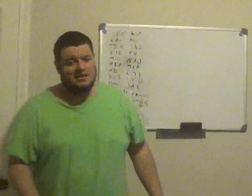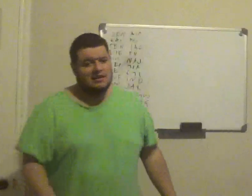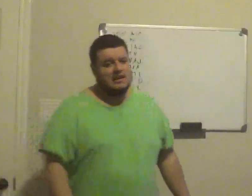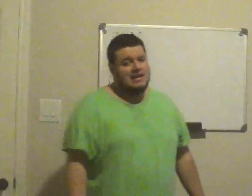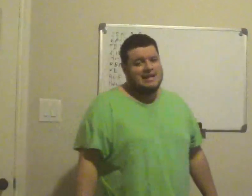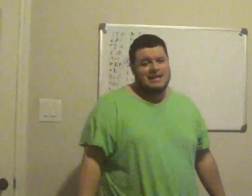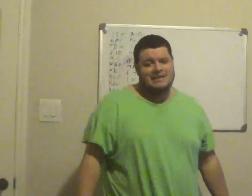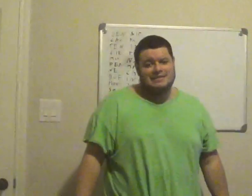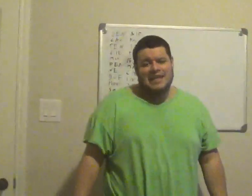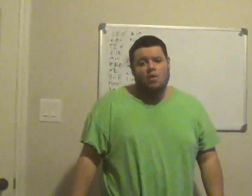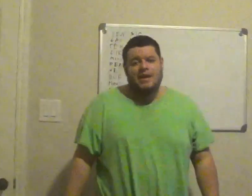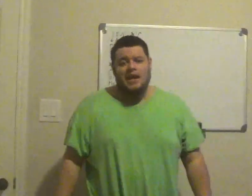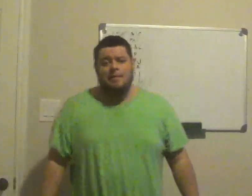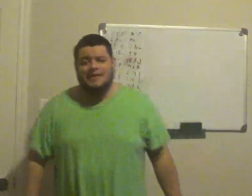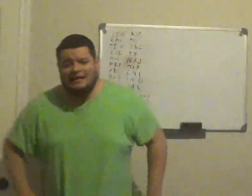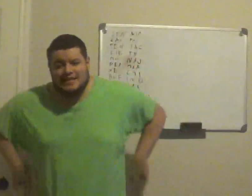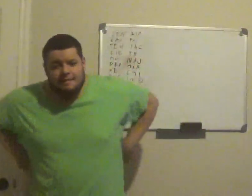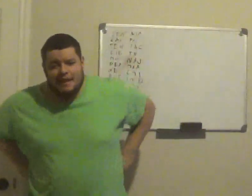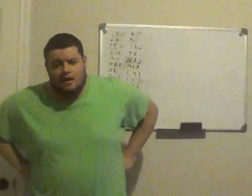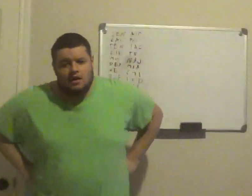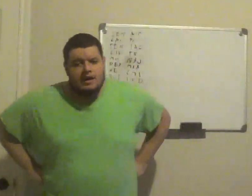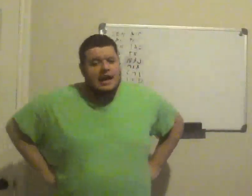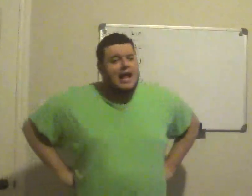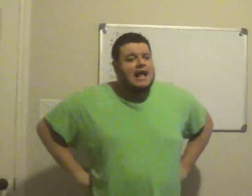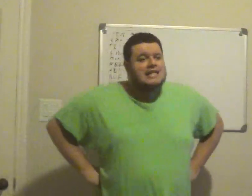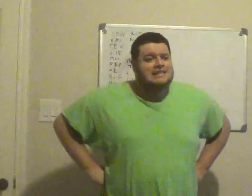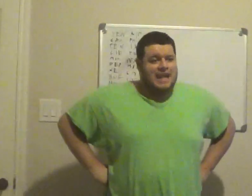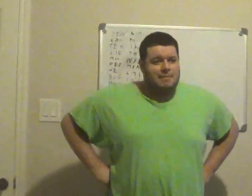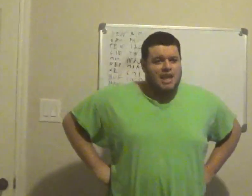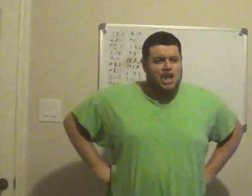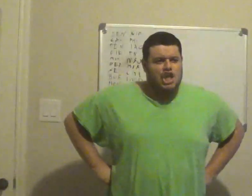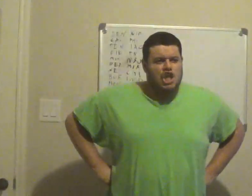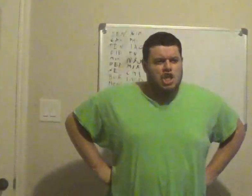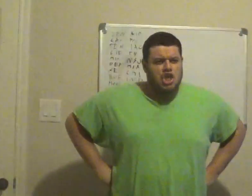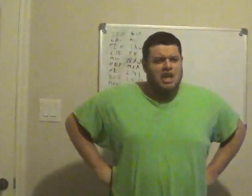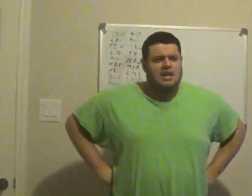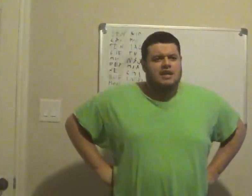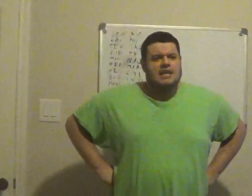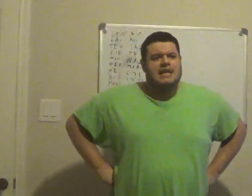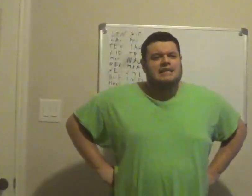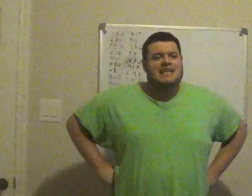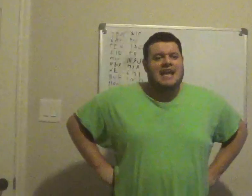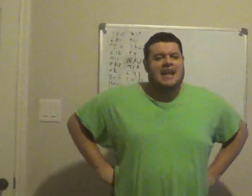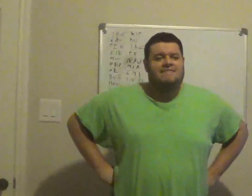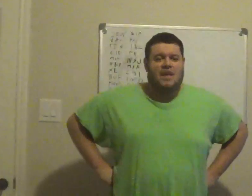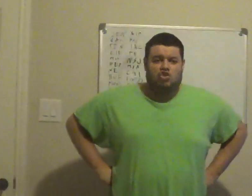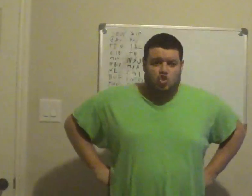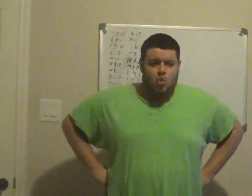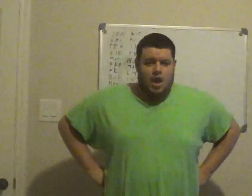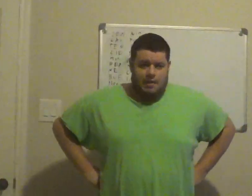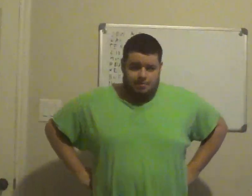they don't care about that team there, Timmy, the NFL screwed up,